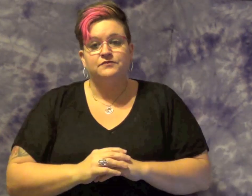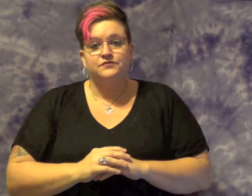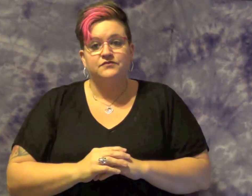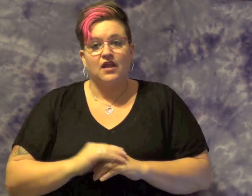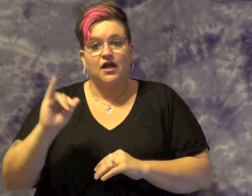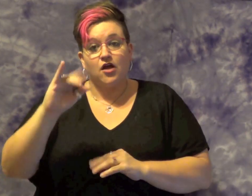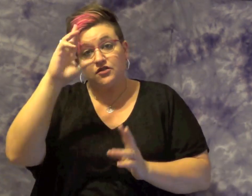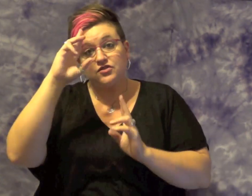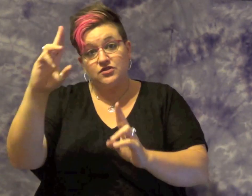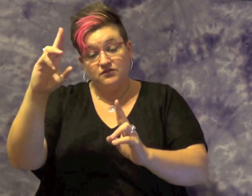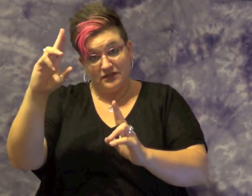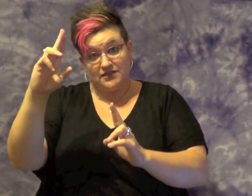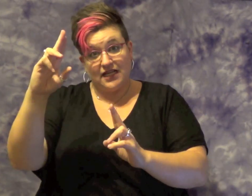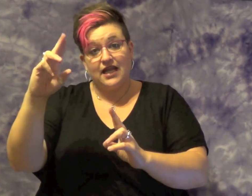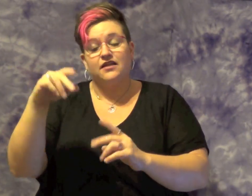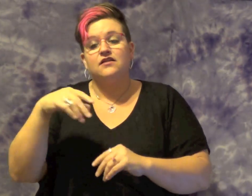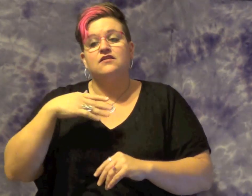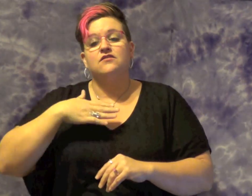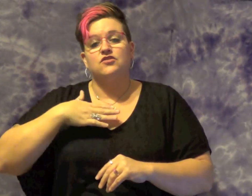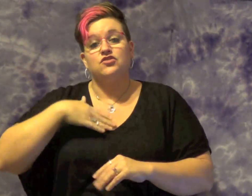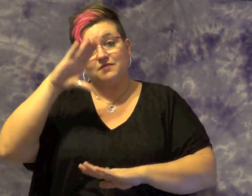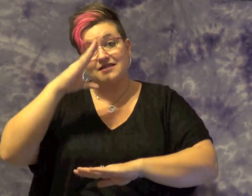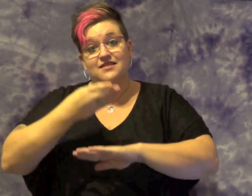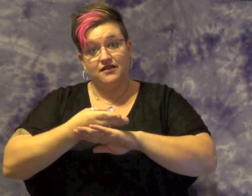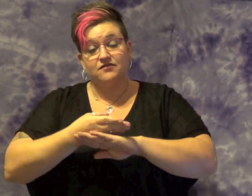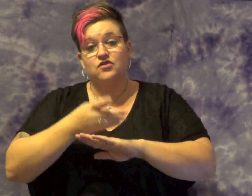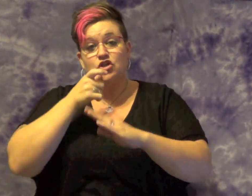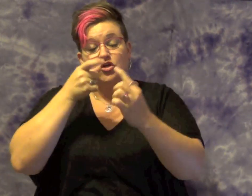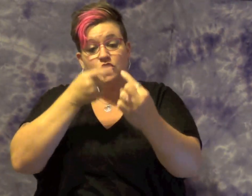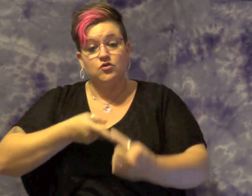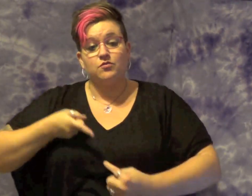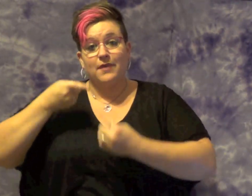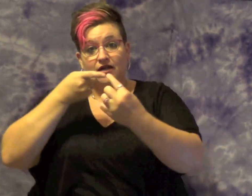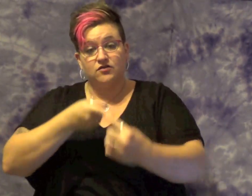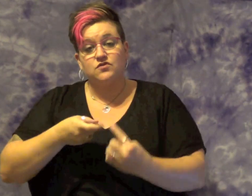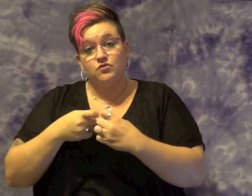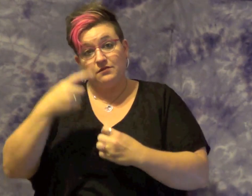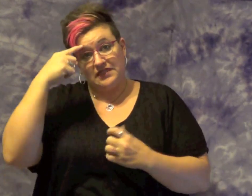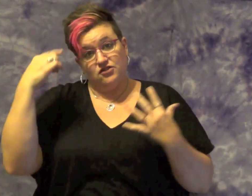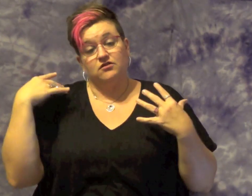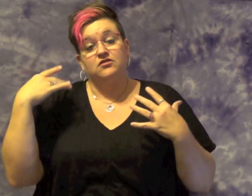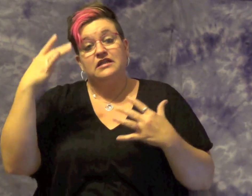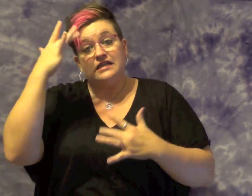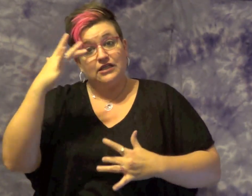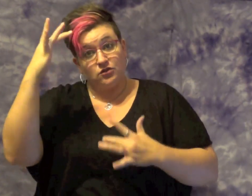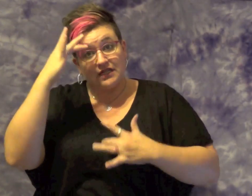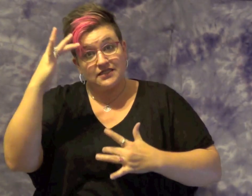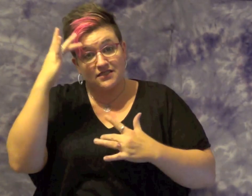I also dedicate it to my son who battles with mental illness.